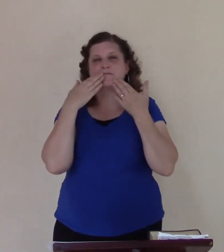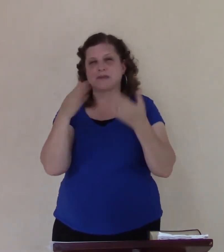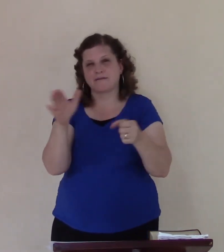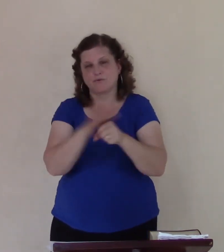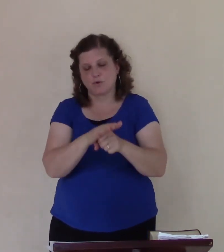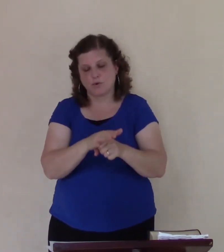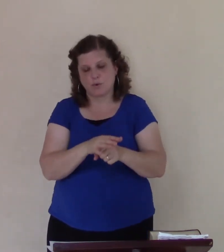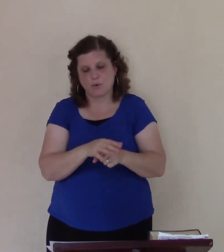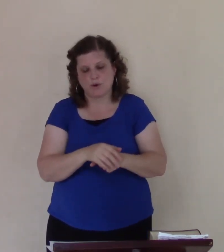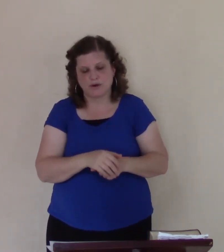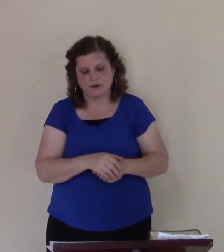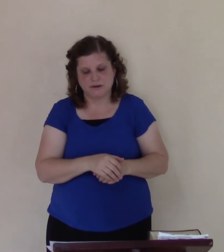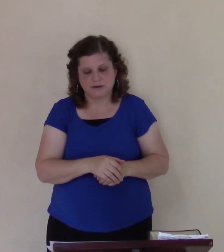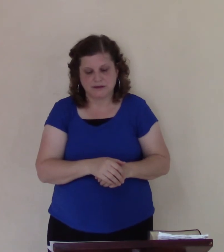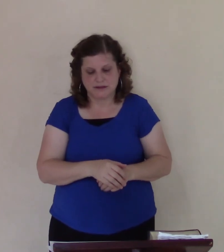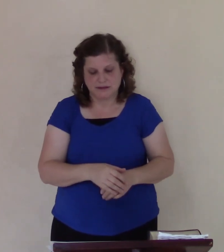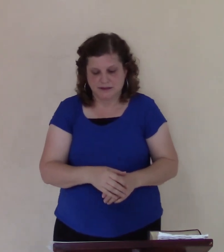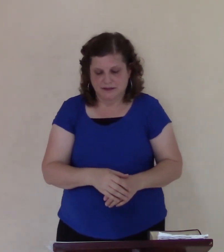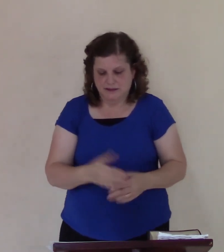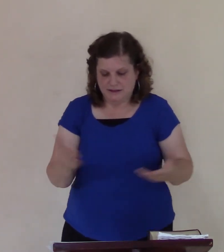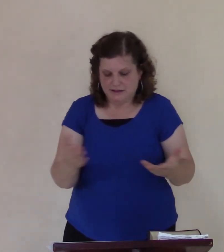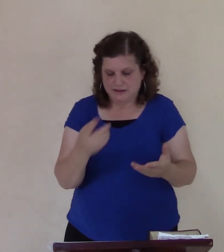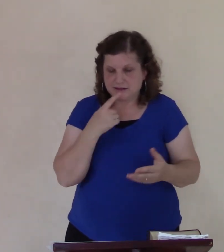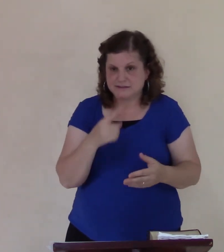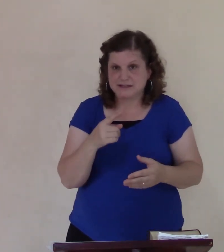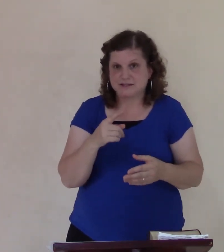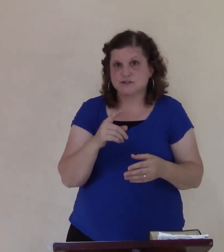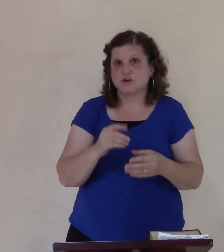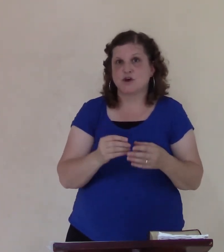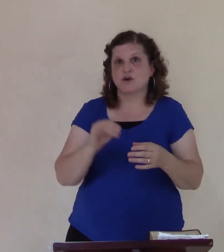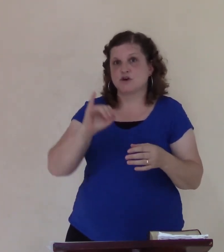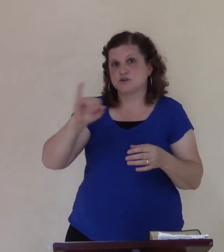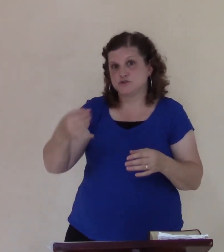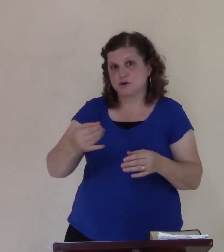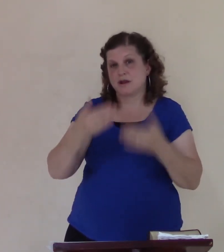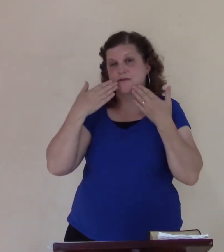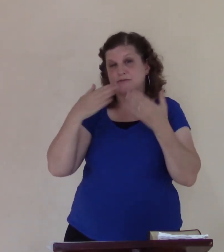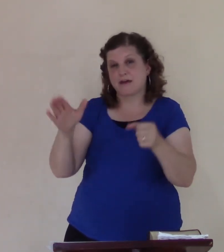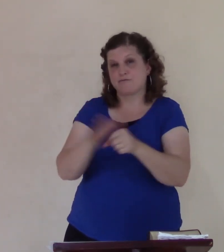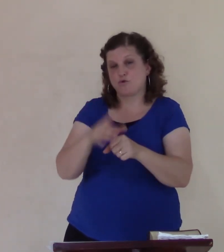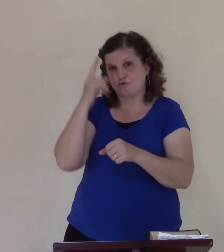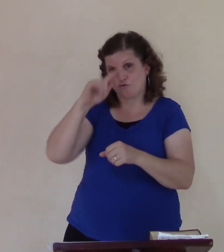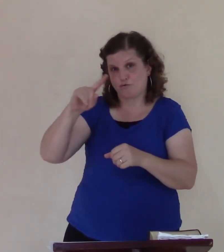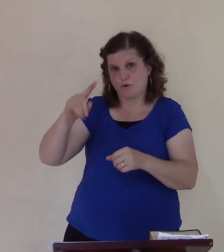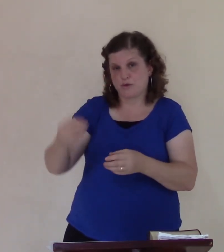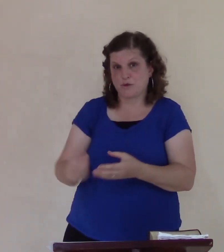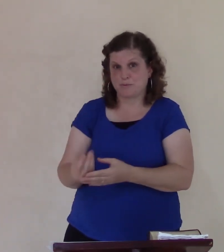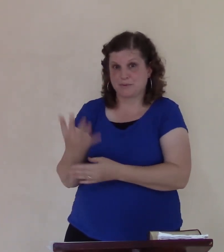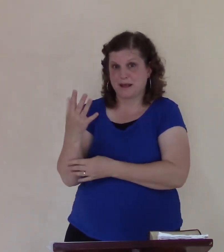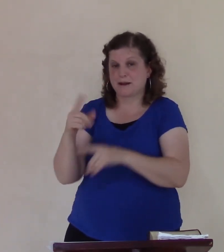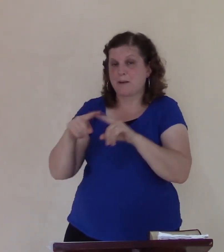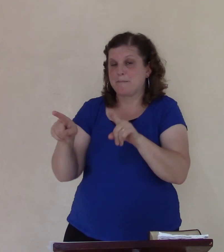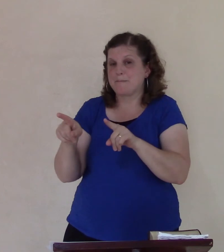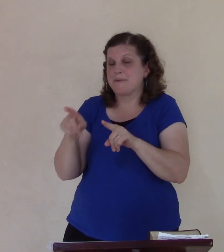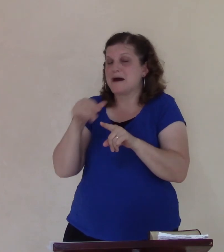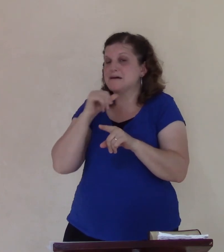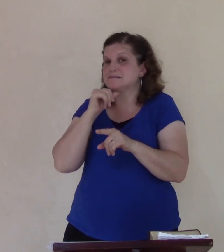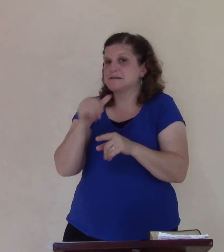here it says Jonah was thankful for the Lord but it never says he thanked God for it he ought to be